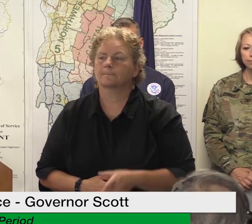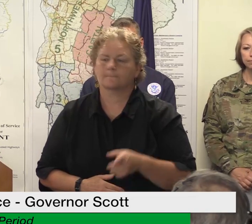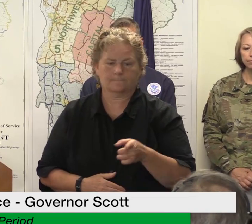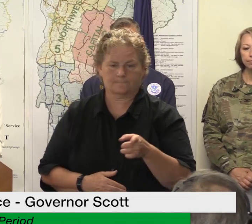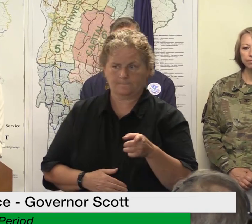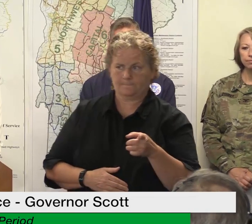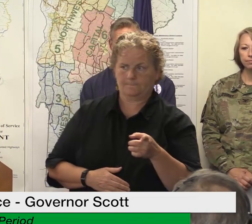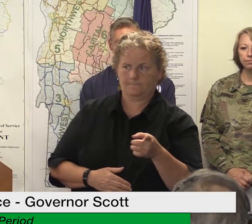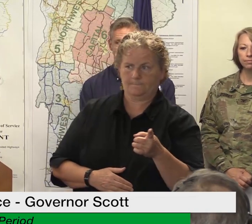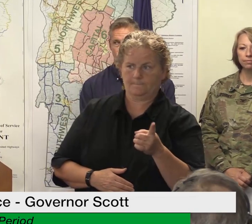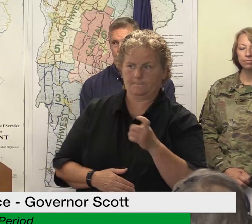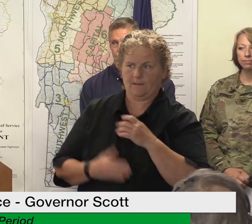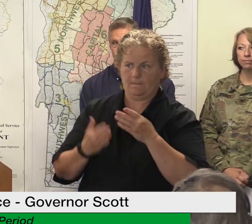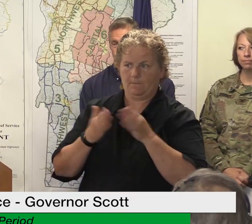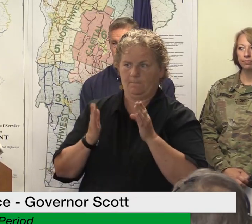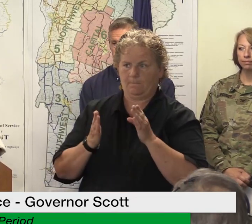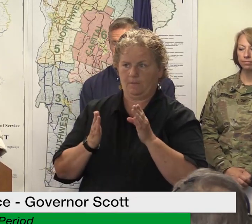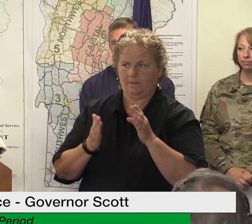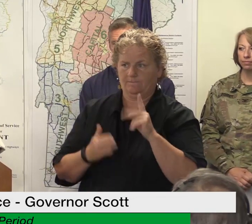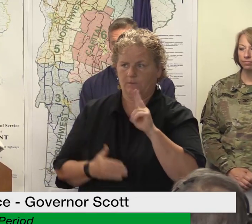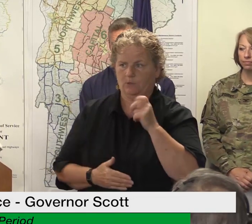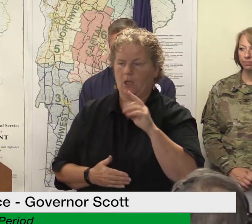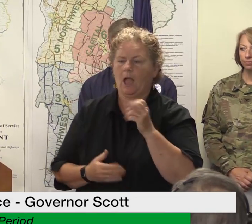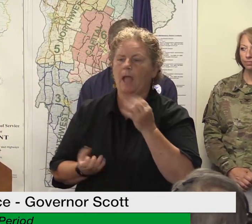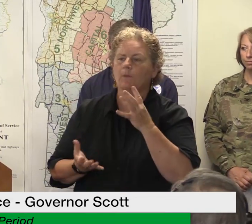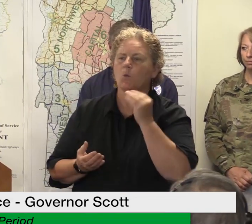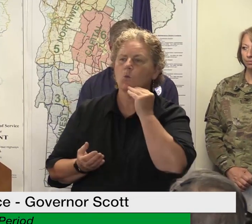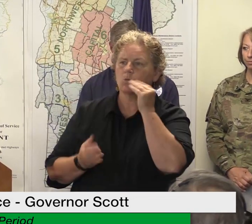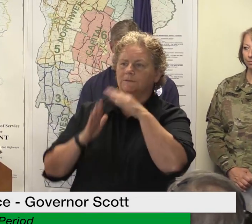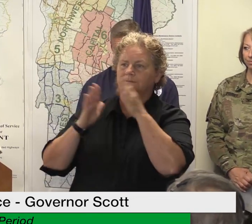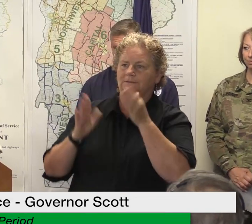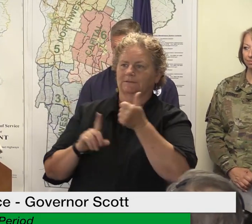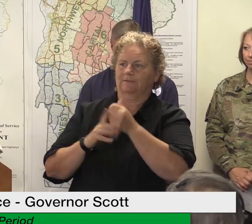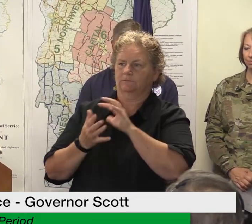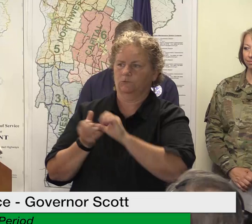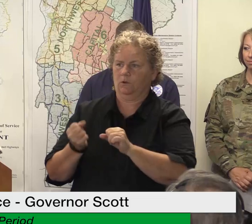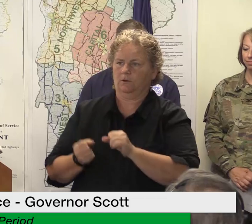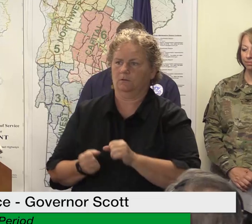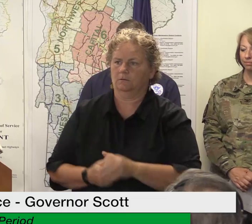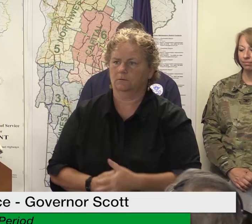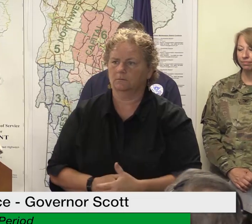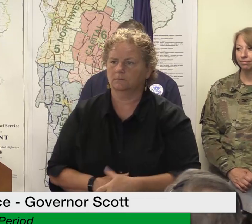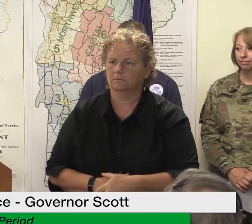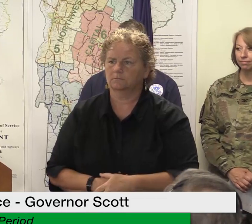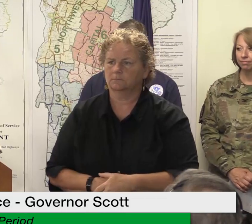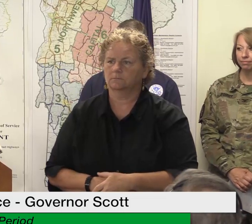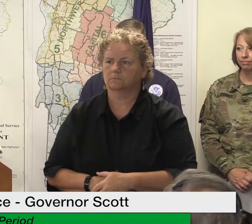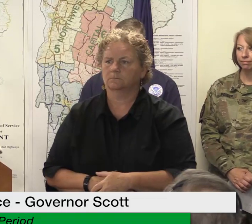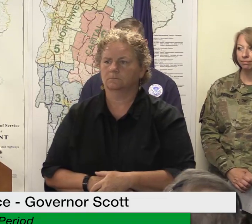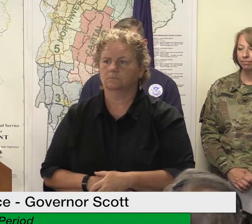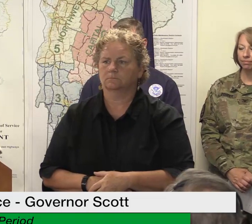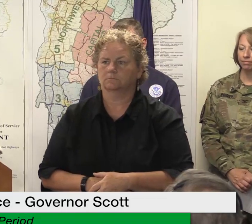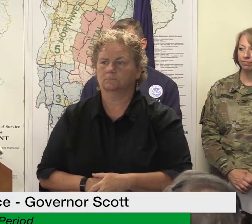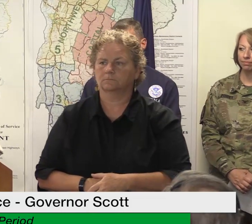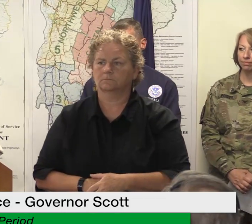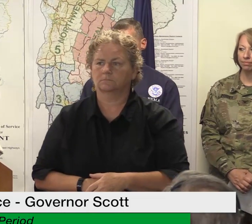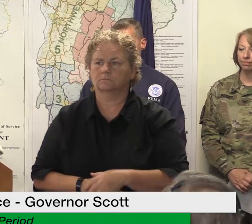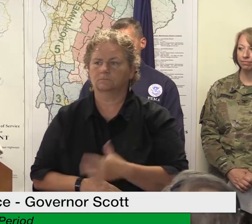the mobile home well again again that's why we need the 2-1-1 information we don't have a complete